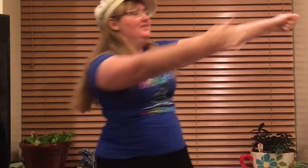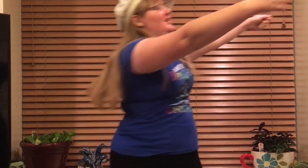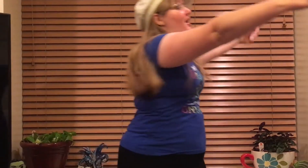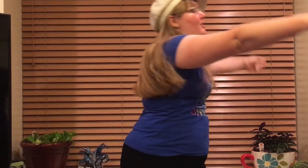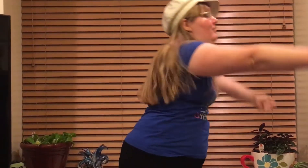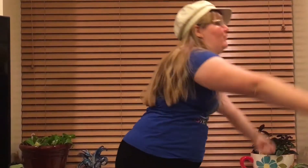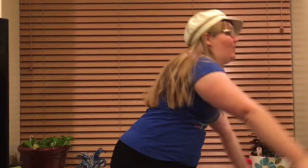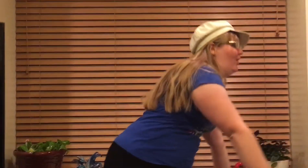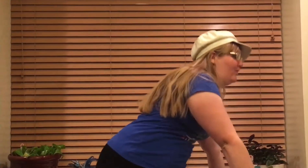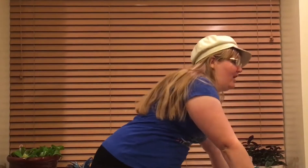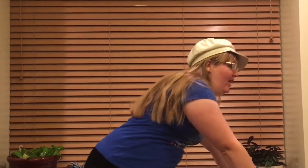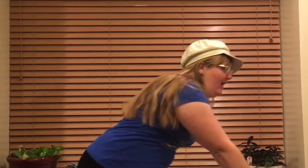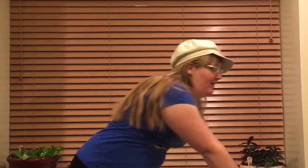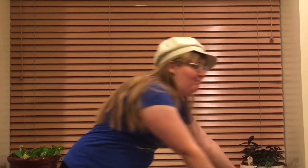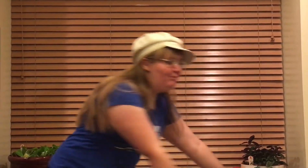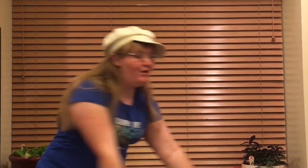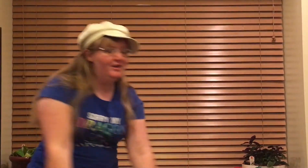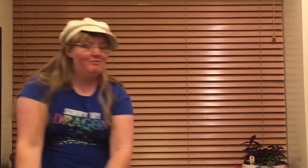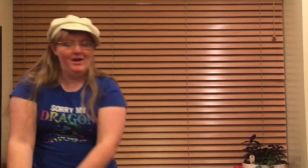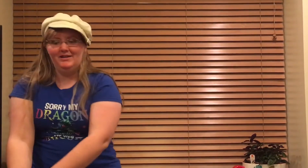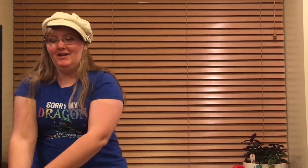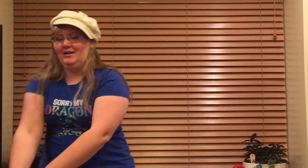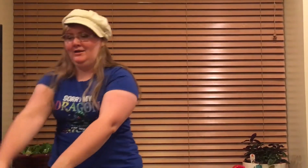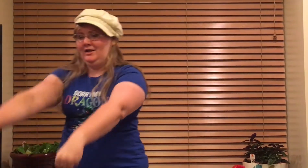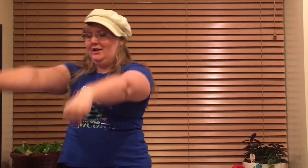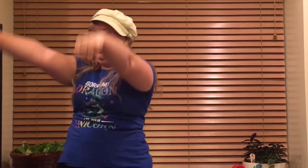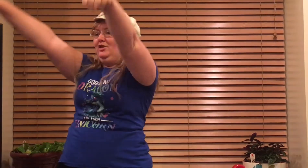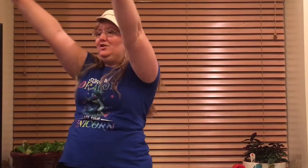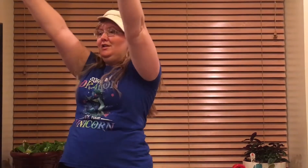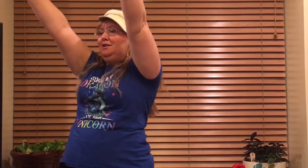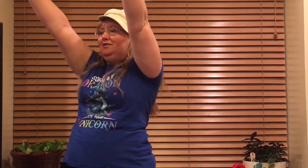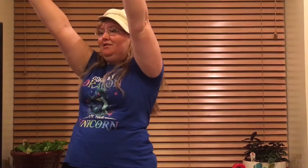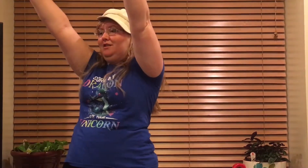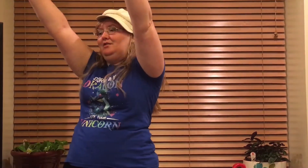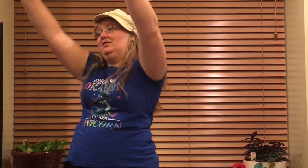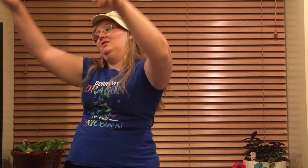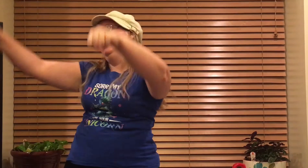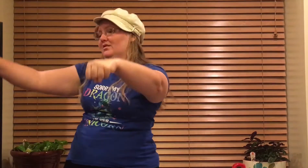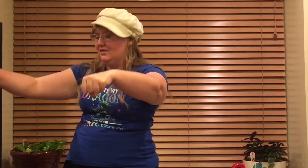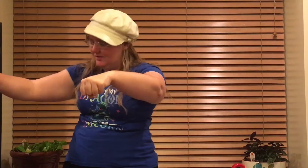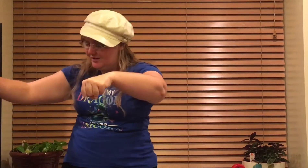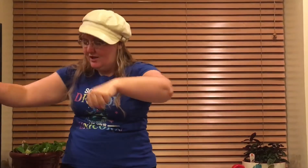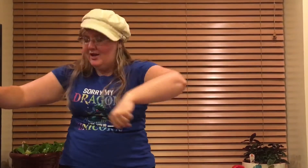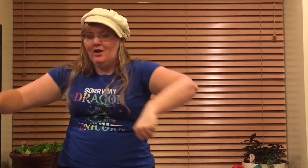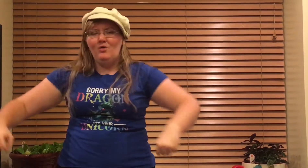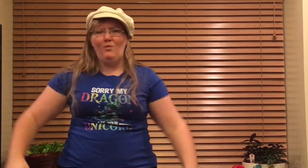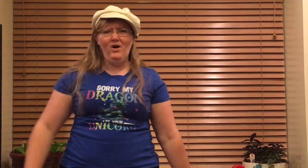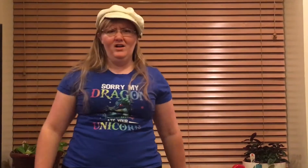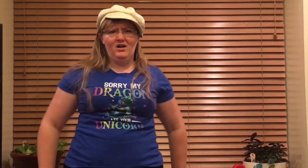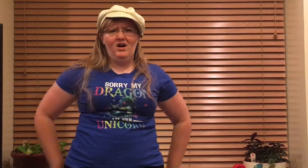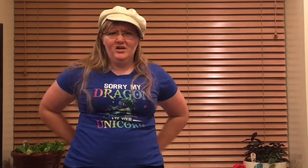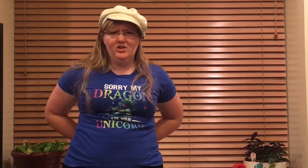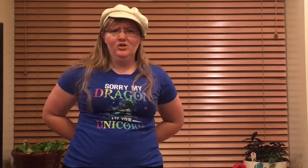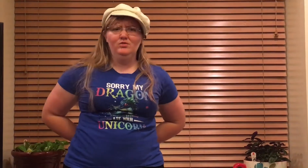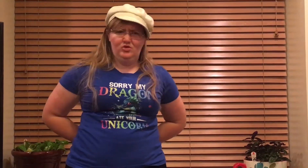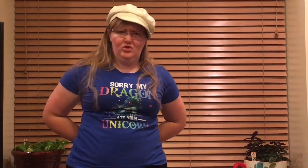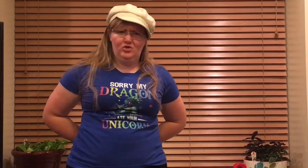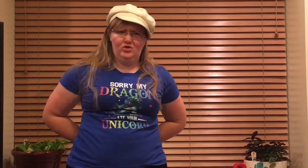it out over the road. And he brought it back in. And he looked in it. And, oh, what are you doing?